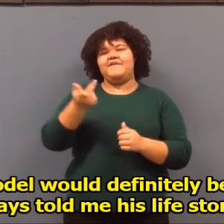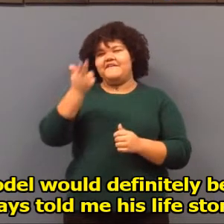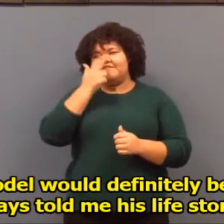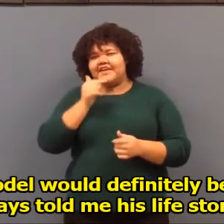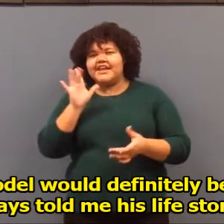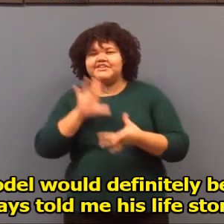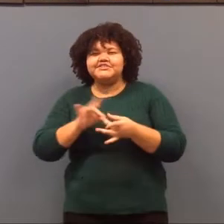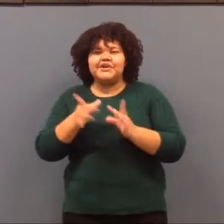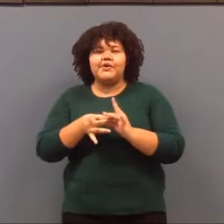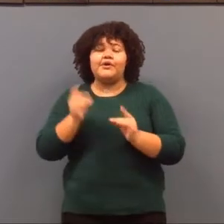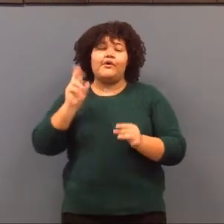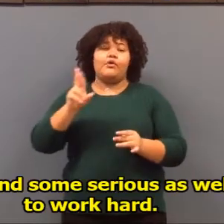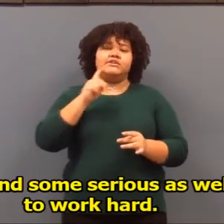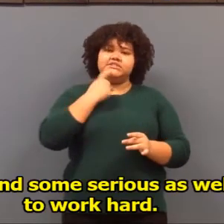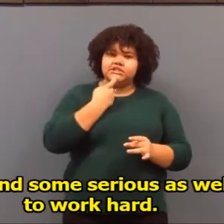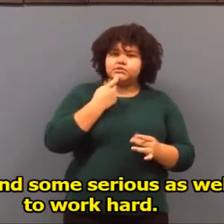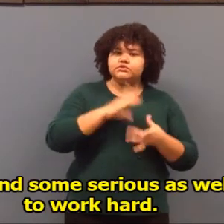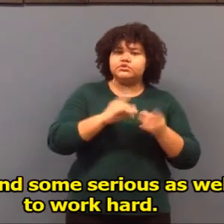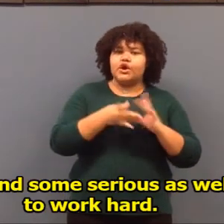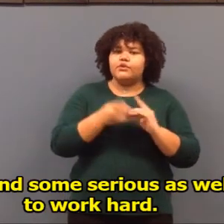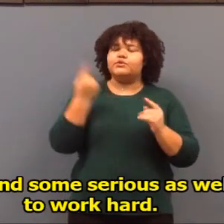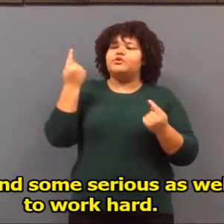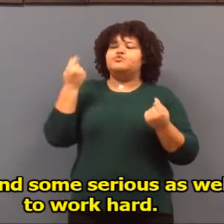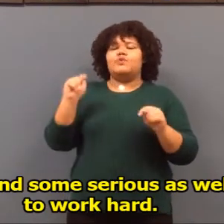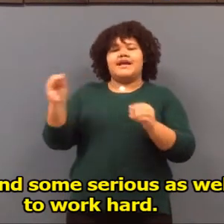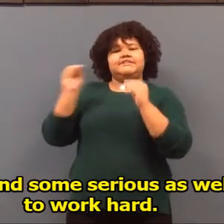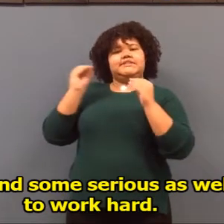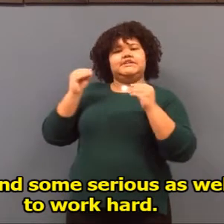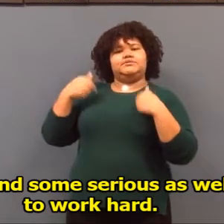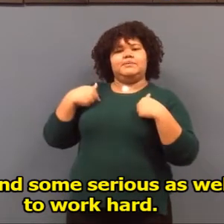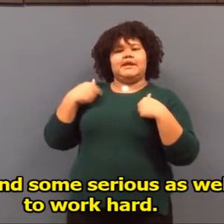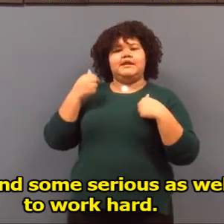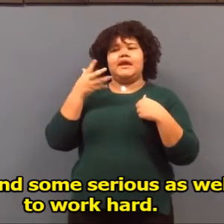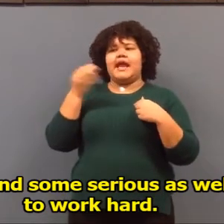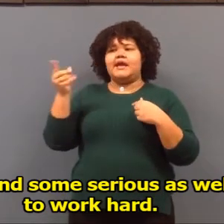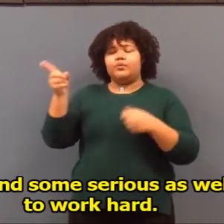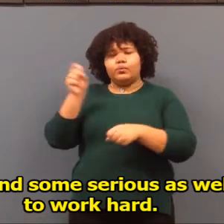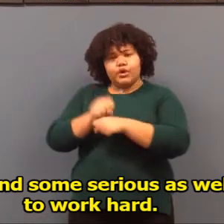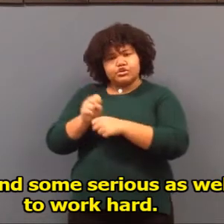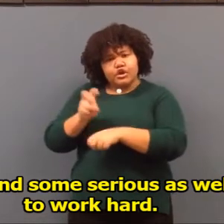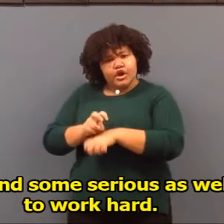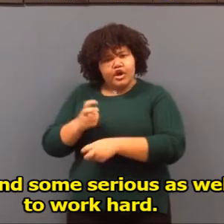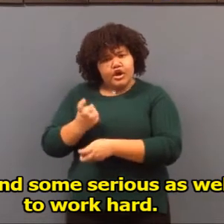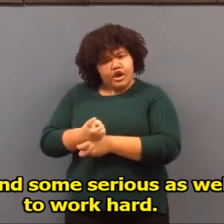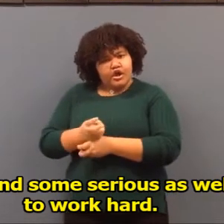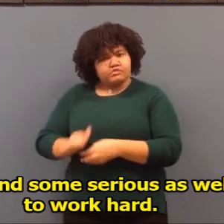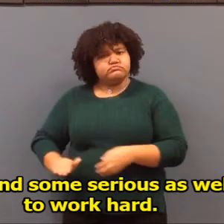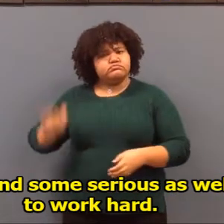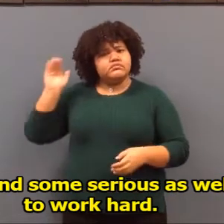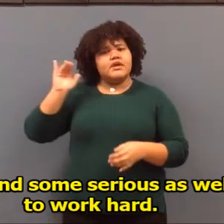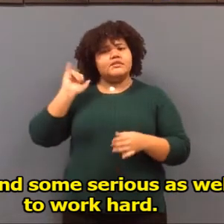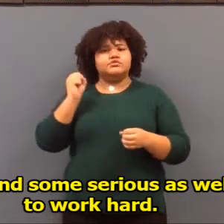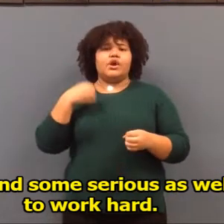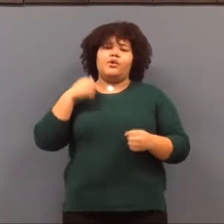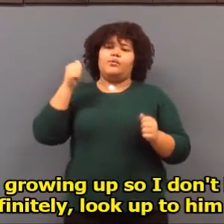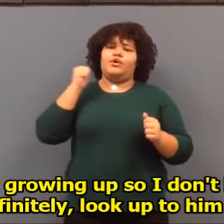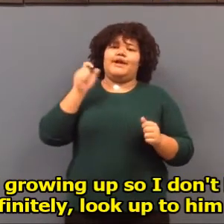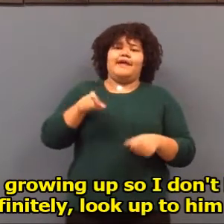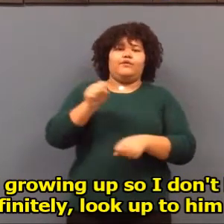stories, some funny stories, and some serious as well. Instilling in me to work hard. He has worked